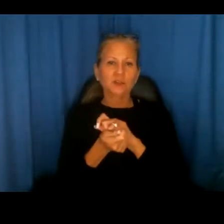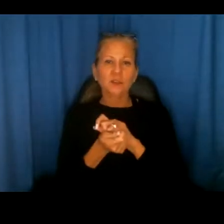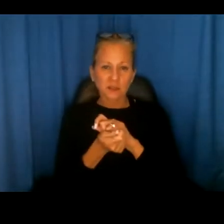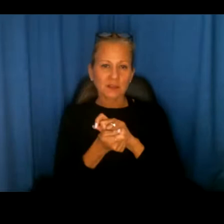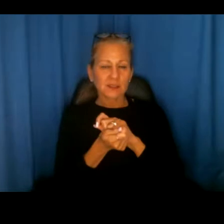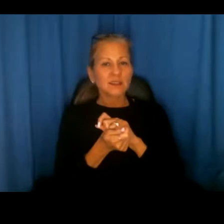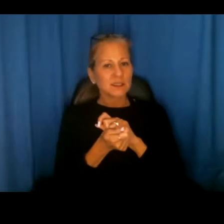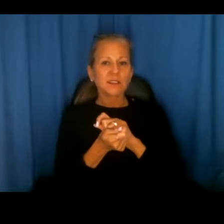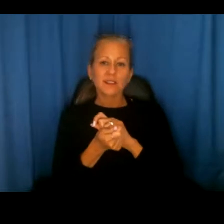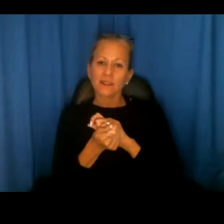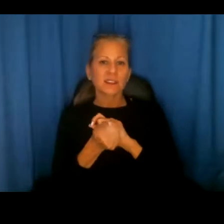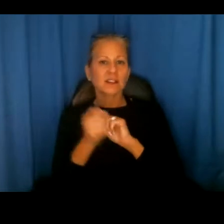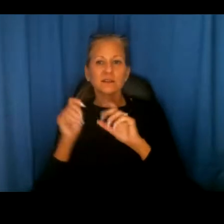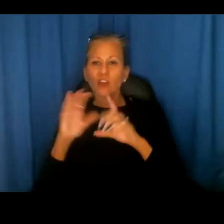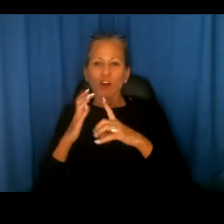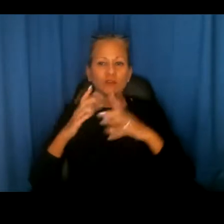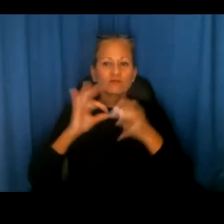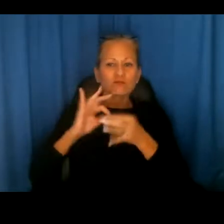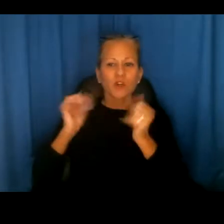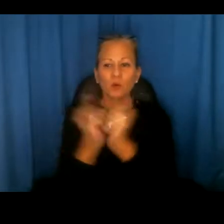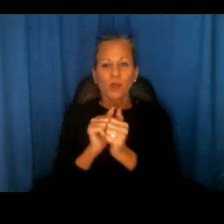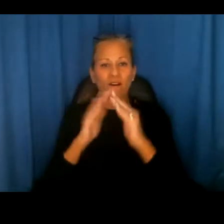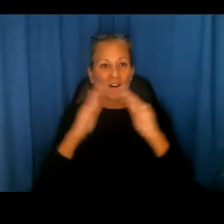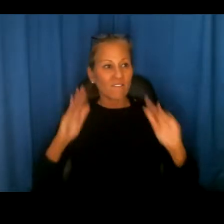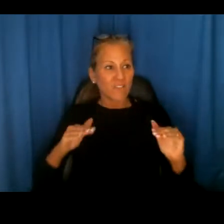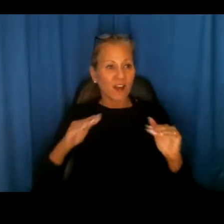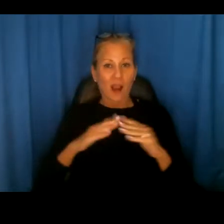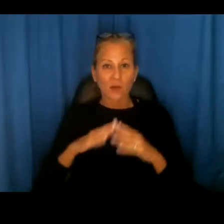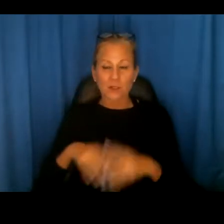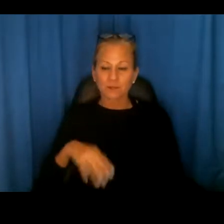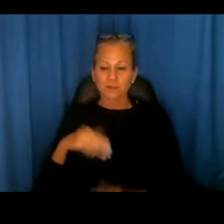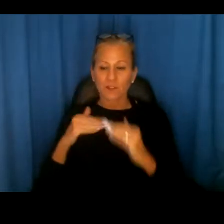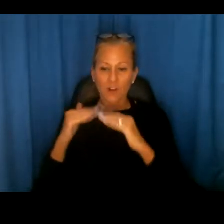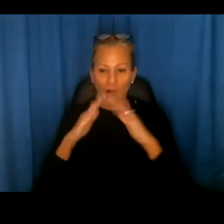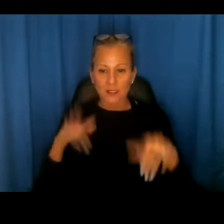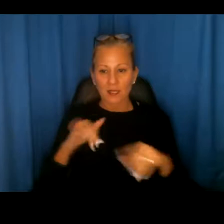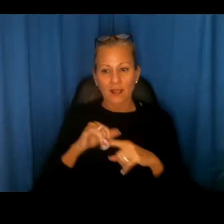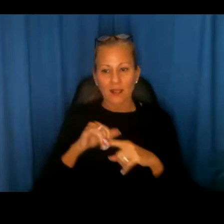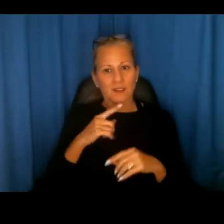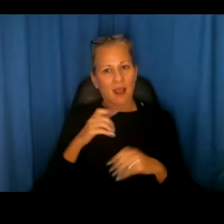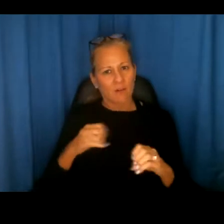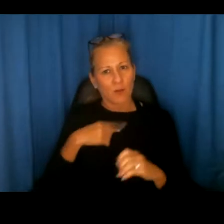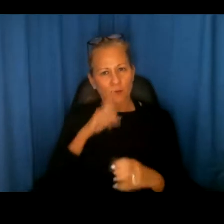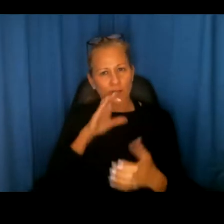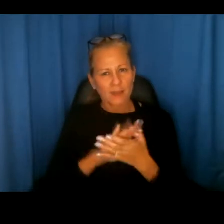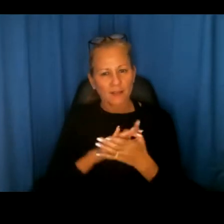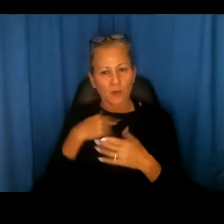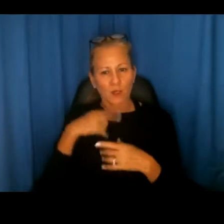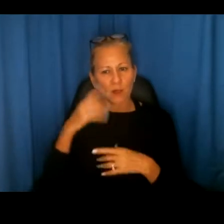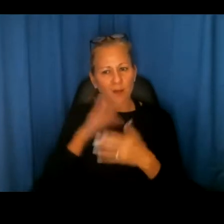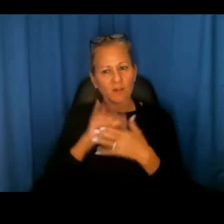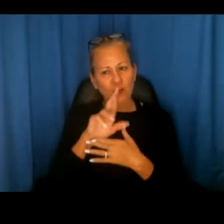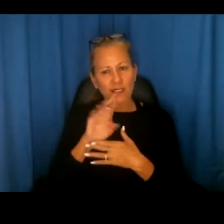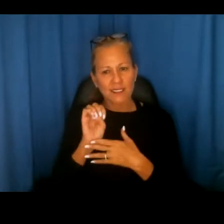the landscape in their communities when it comes to fair housing. And so that's an effort that we're continuing to do because we really do believe that, uh, real estate